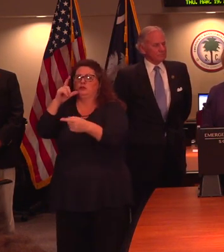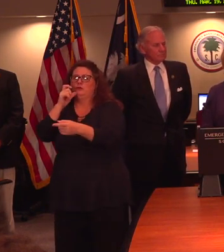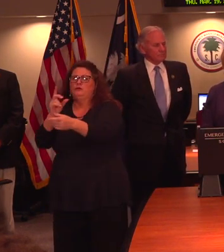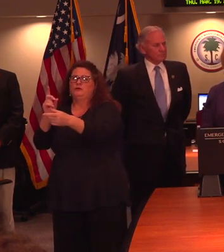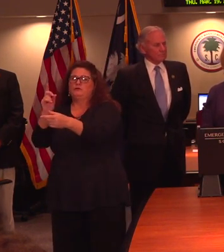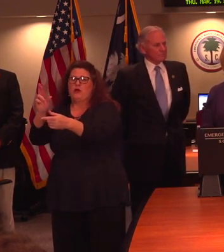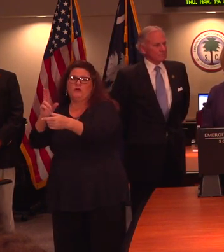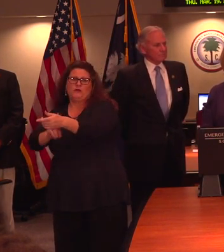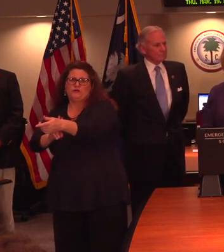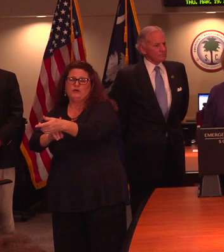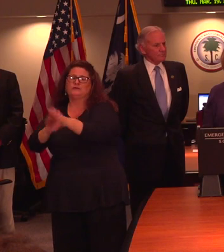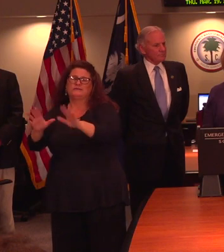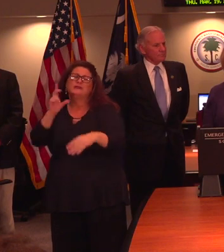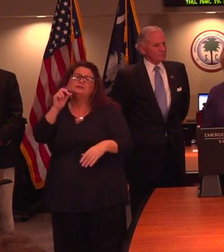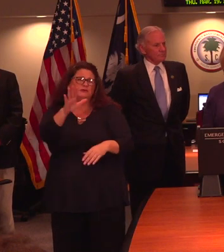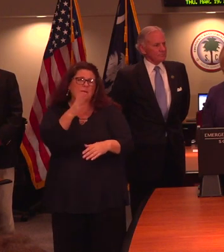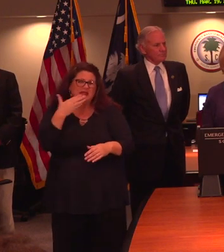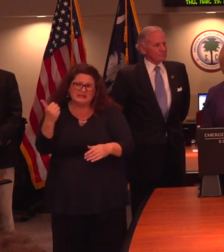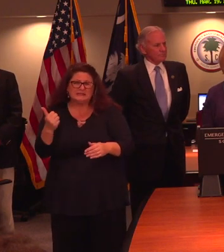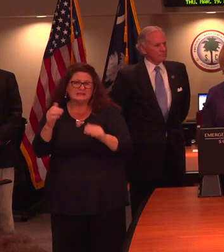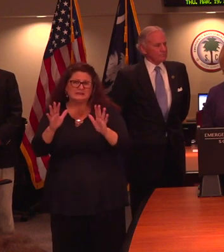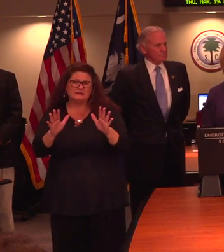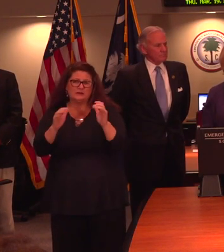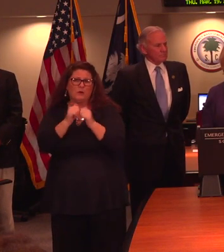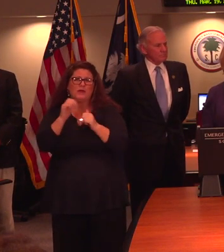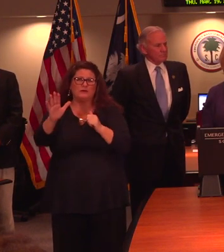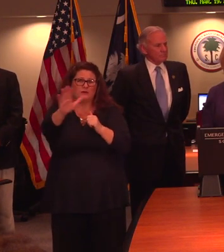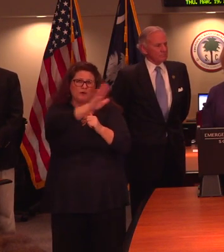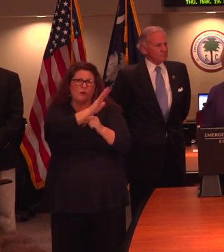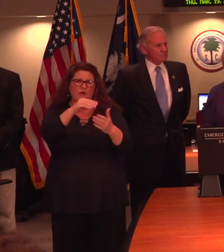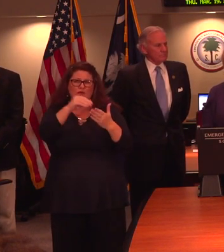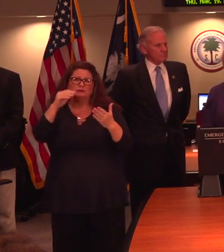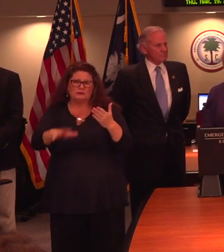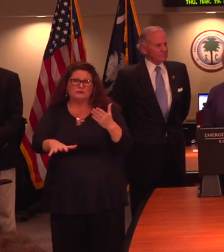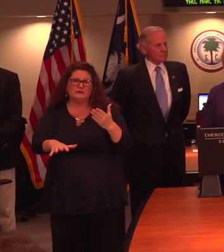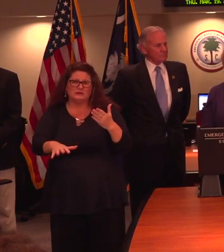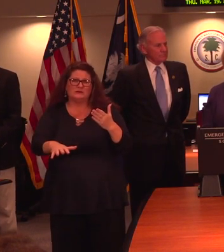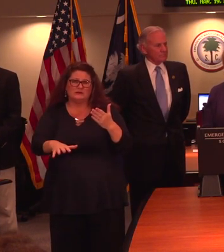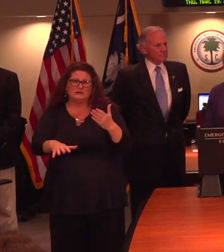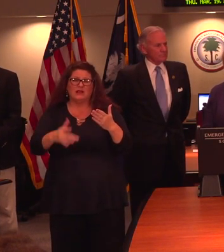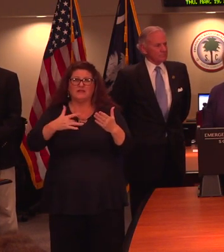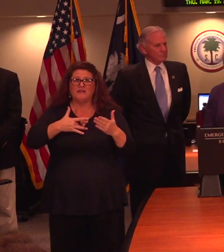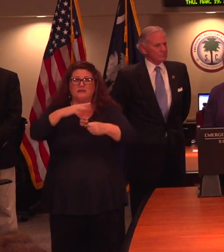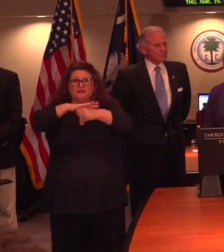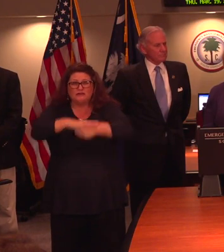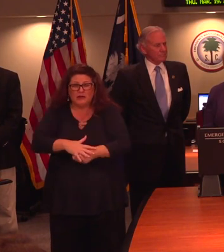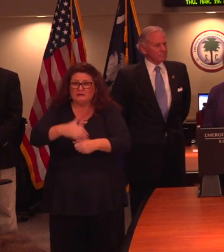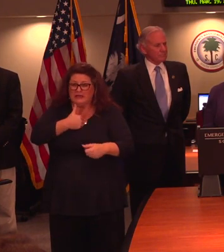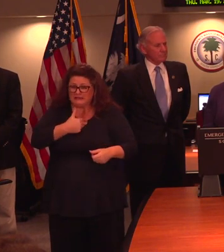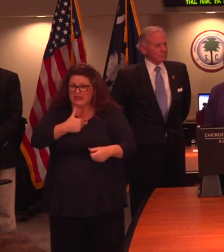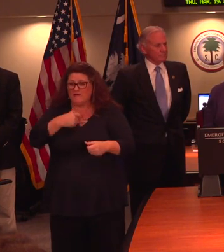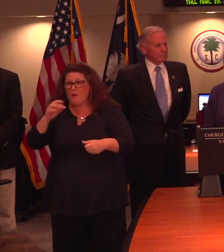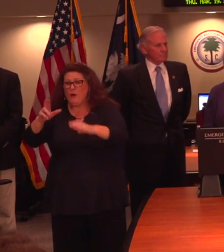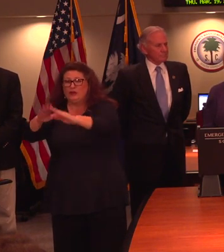is. Do the best you can. Do the best you can with your students. And don't feel that you have to put undue stress on yourself or